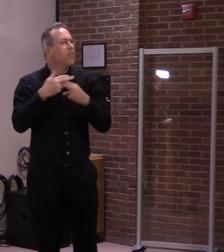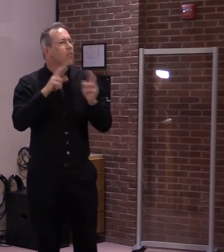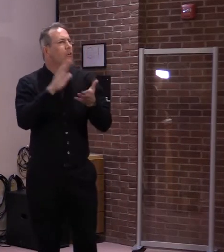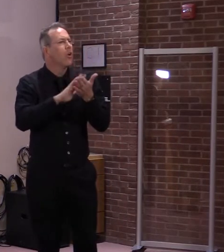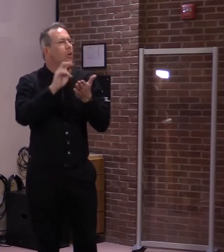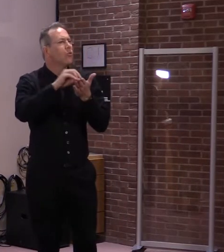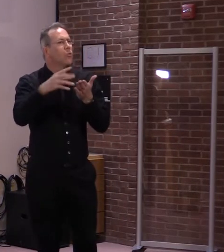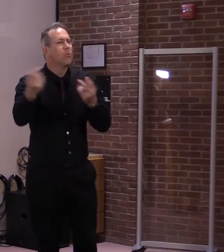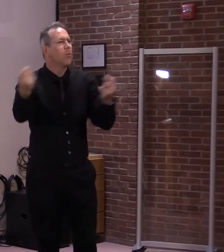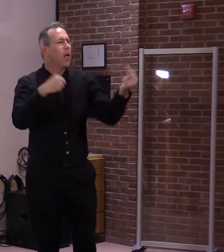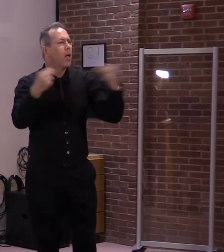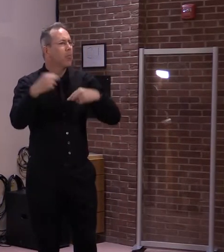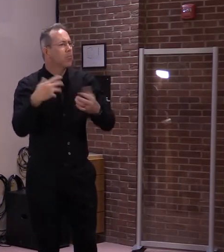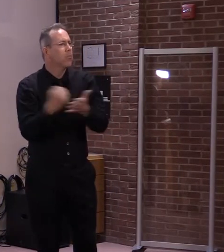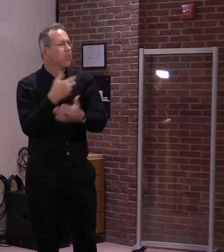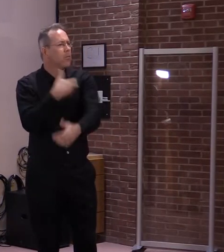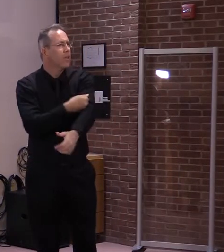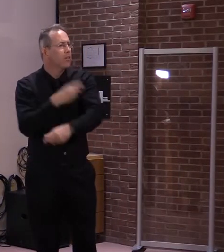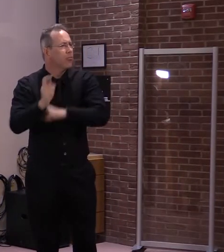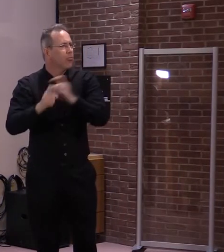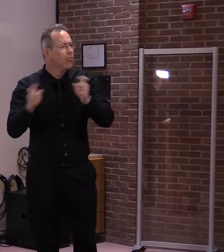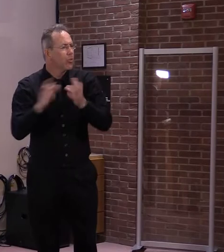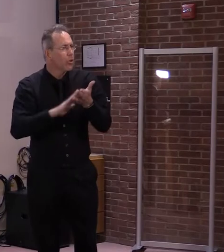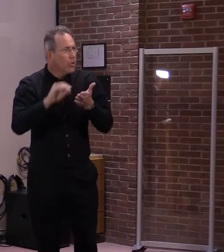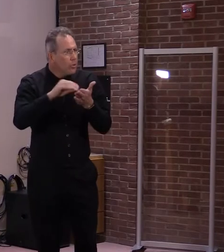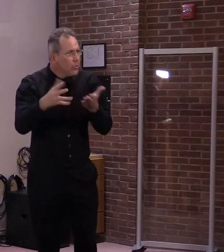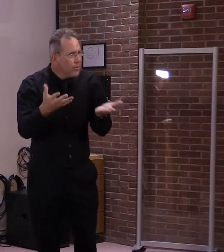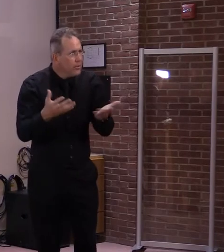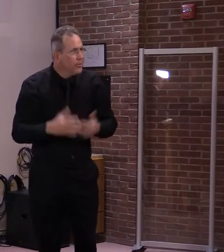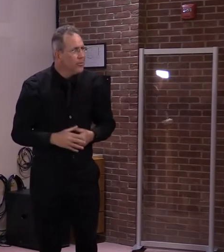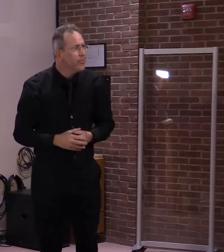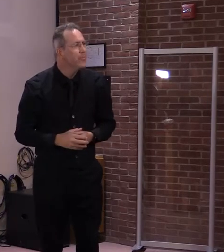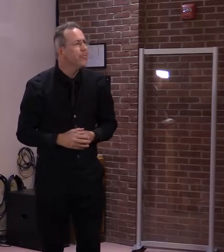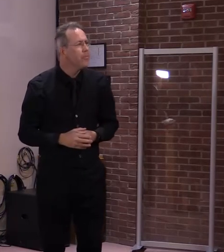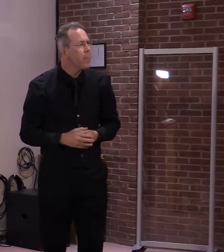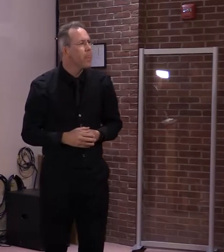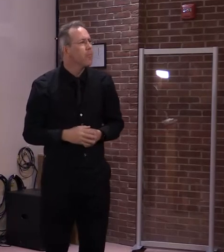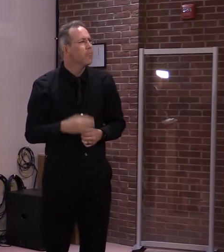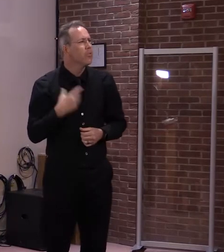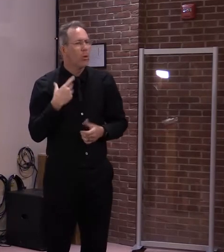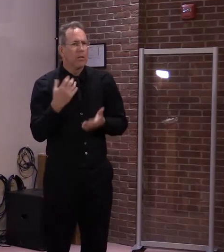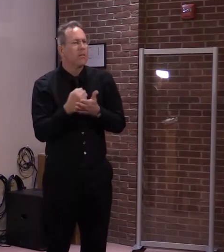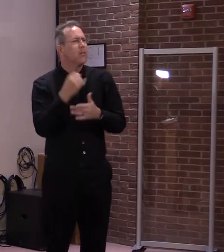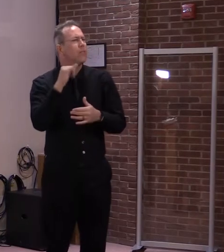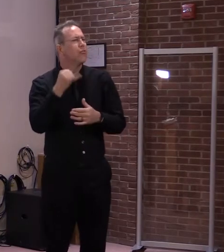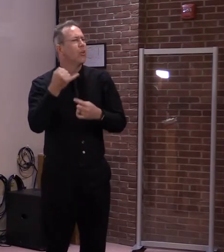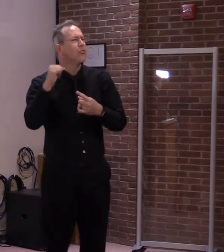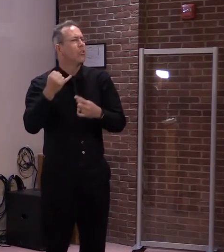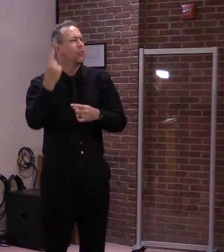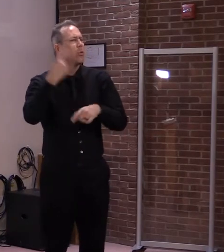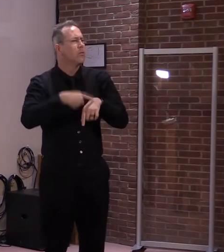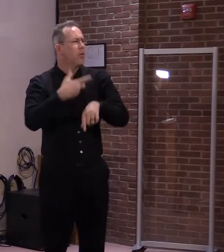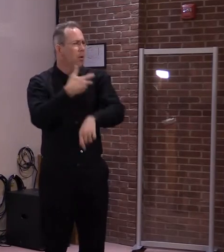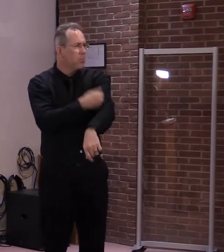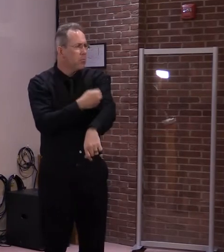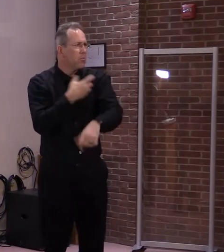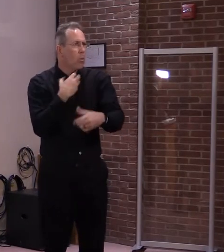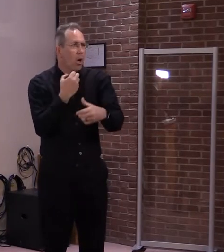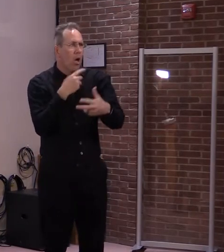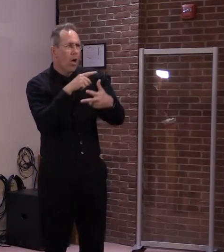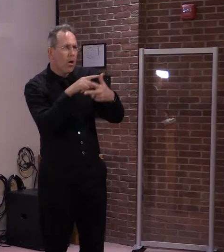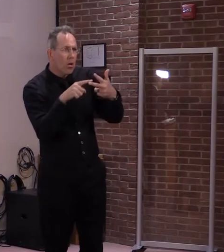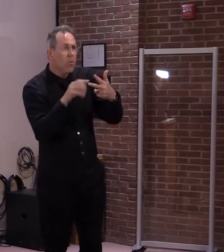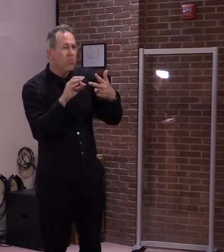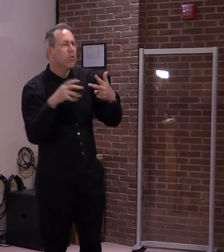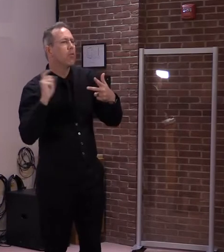one one of the doses into them, if not the Johnson Johnson, but the two dose at least one